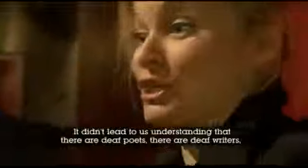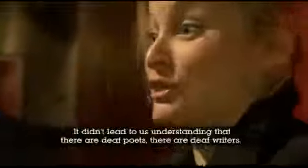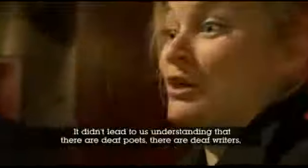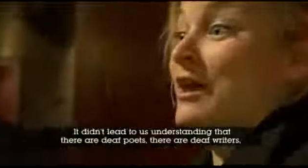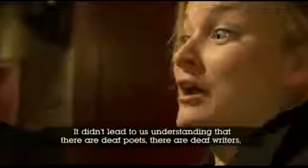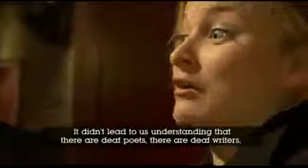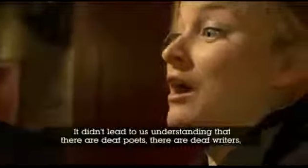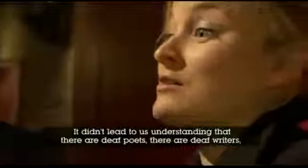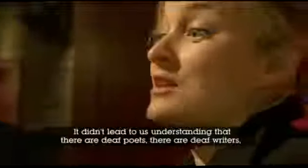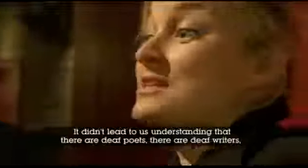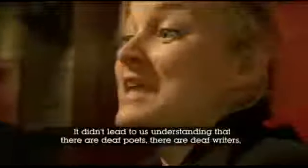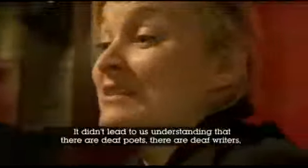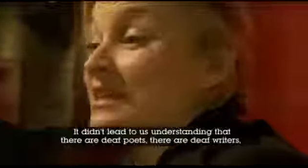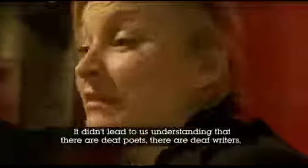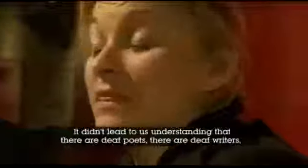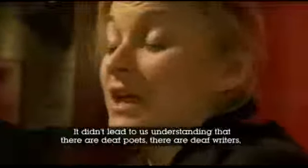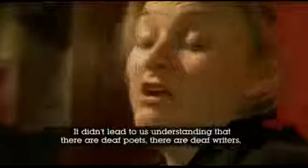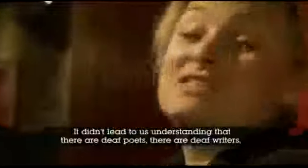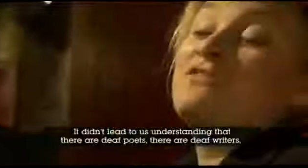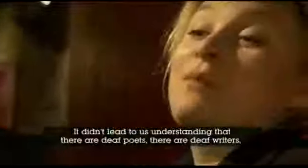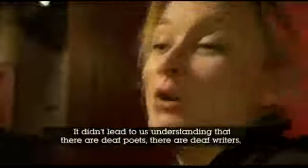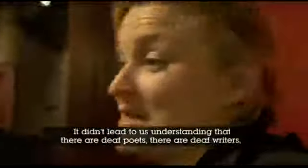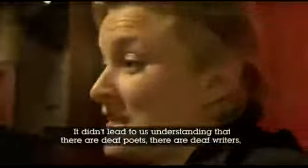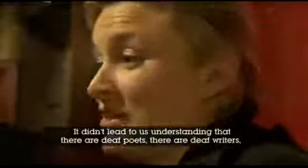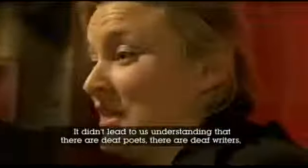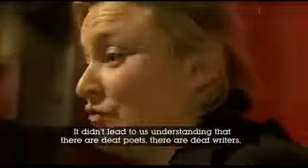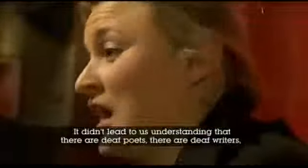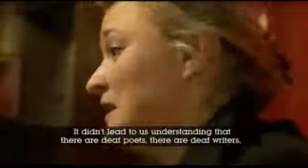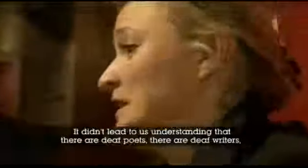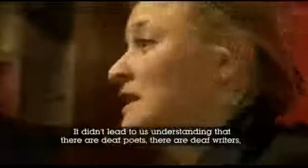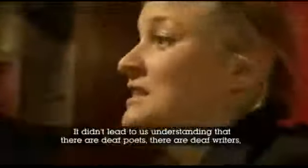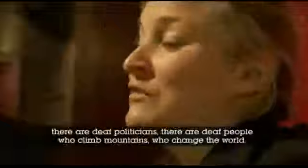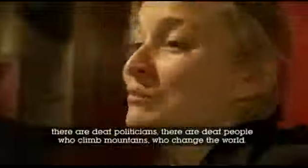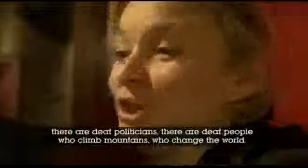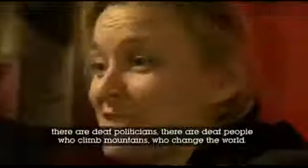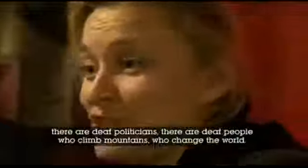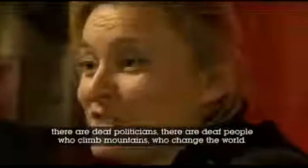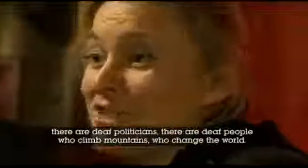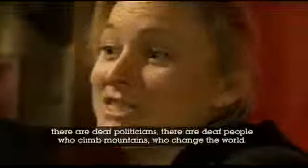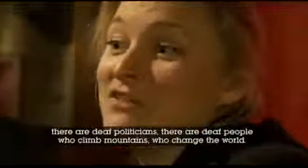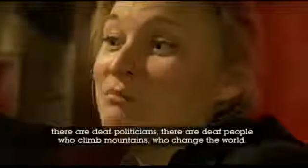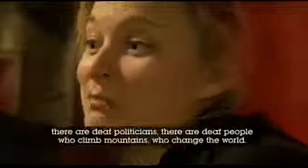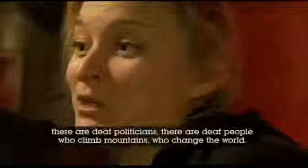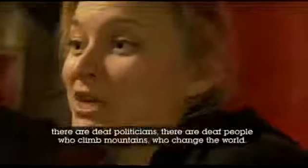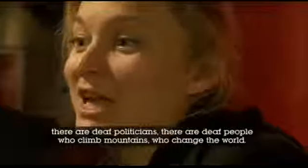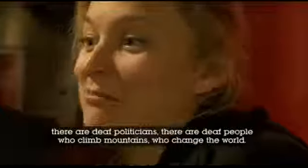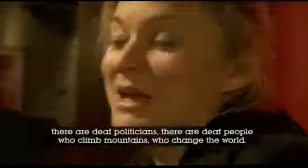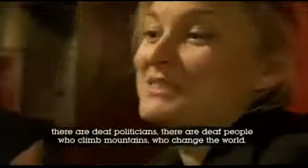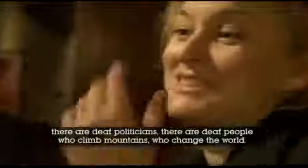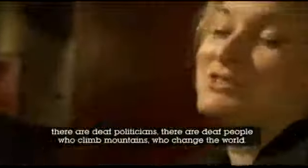to us understanding that there are deaf poets, are deaf writers, there are deaf politicians, there are deaf people who climb mountains